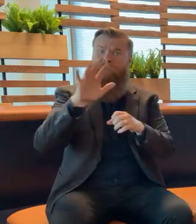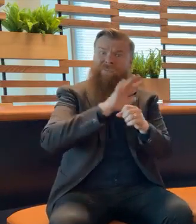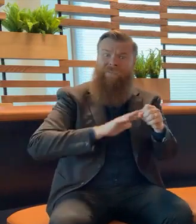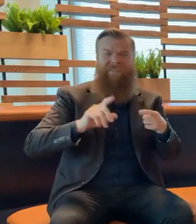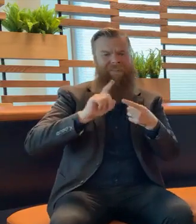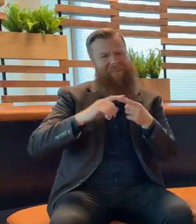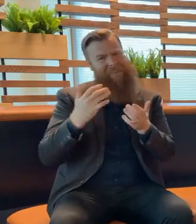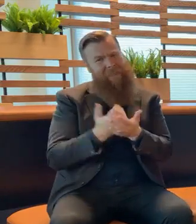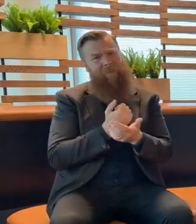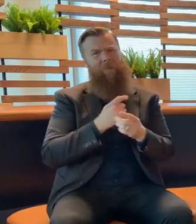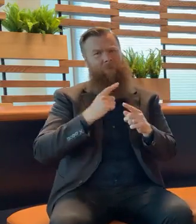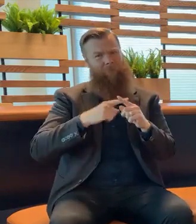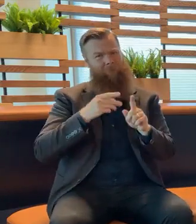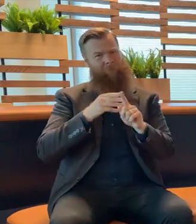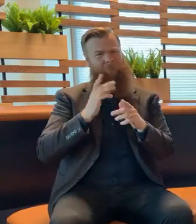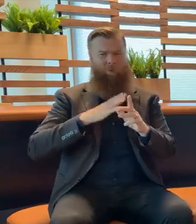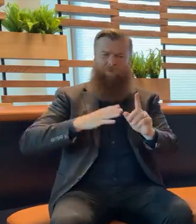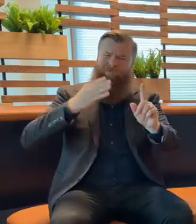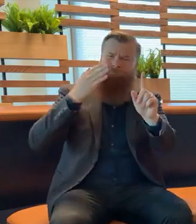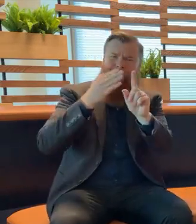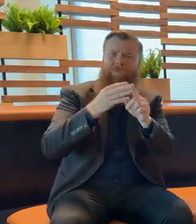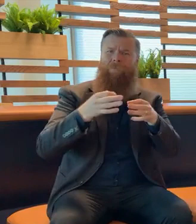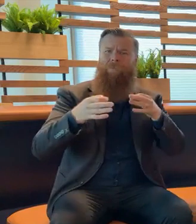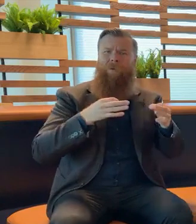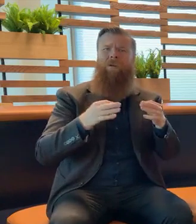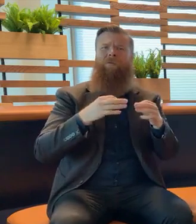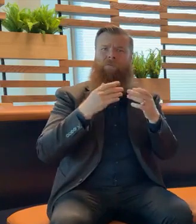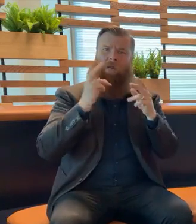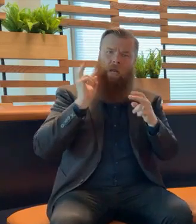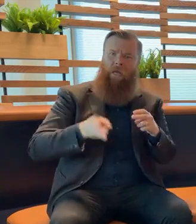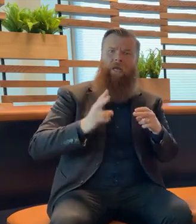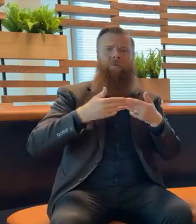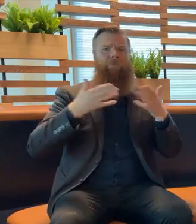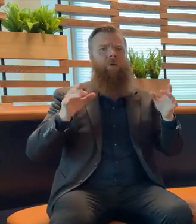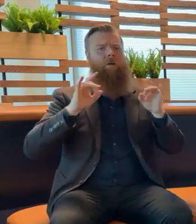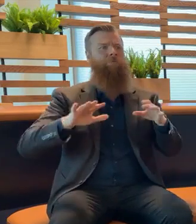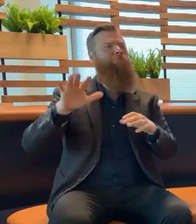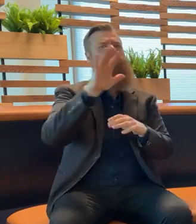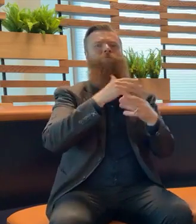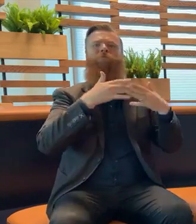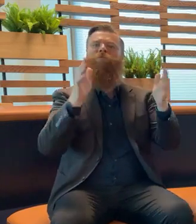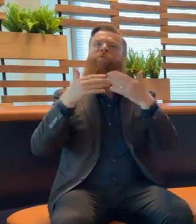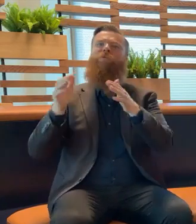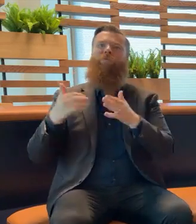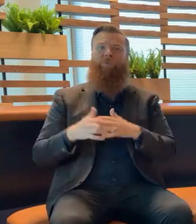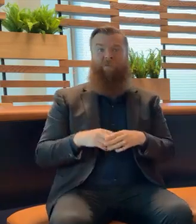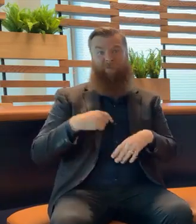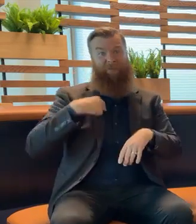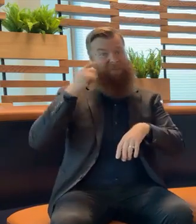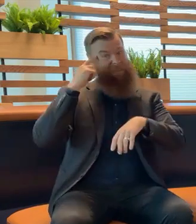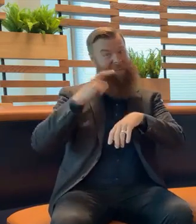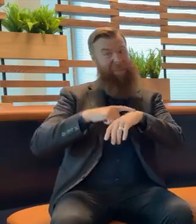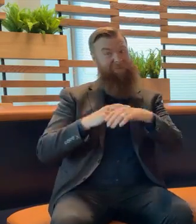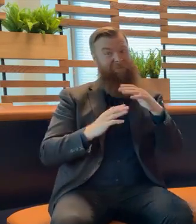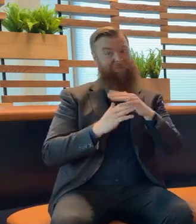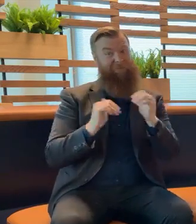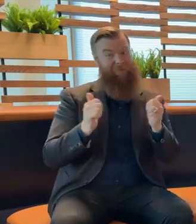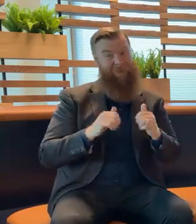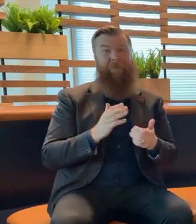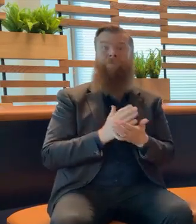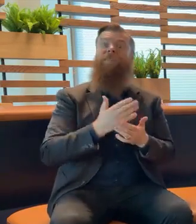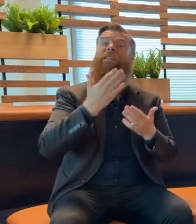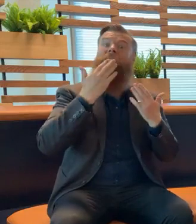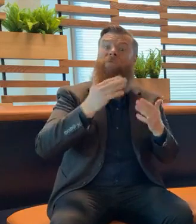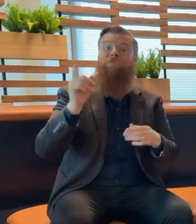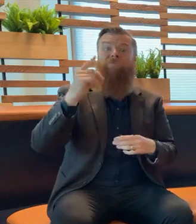reopening agenda. So I think I'm out of time now. Thank you so much for listening. And we'll be having regular updates over the next few